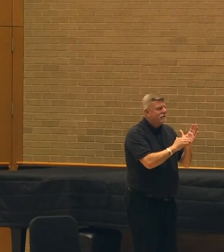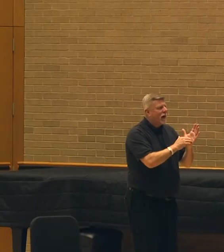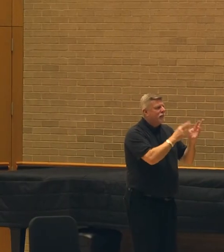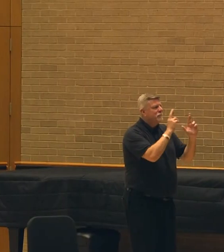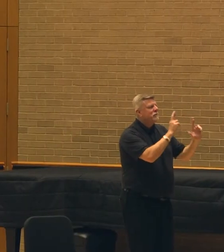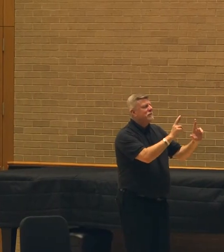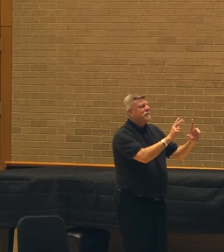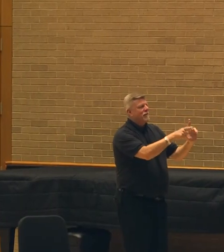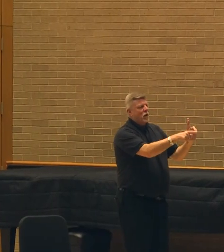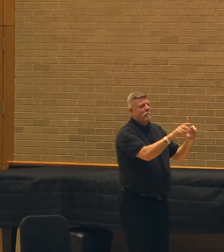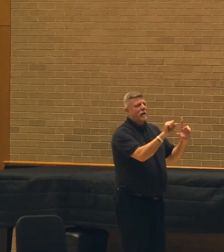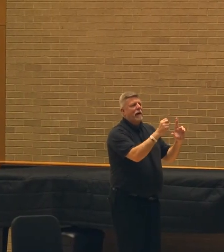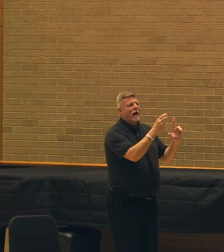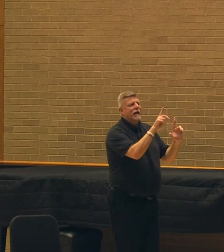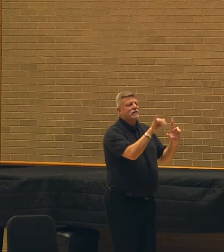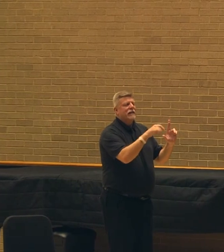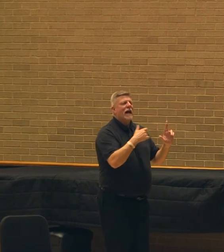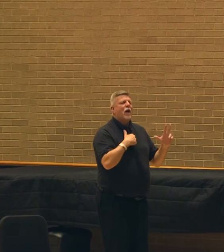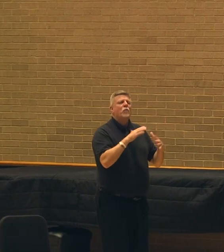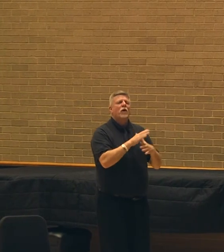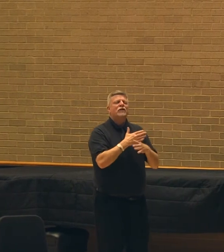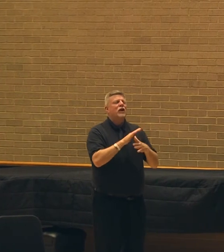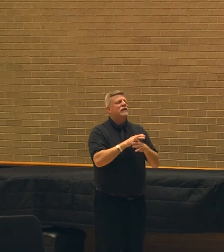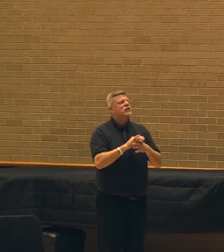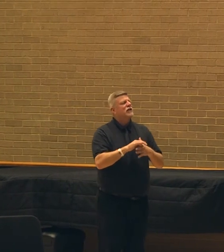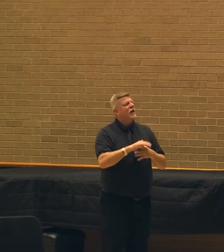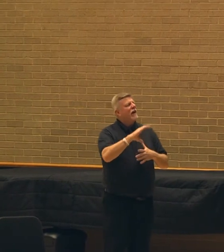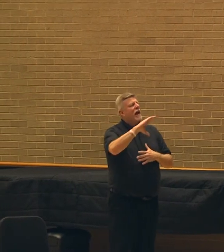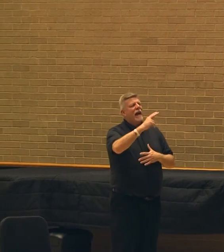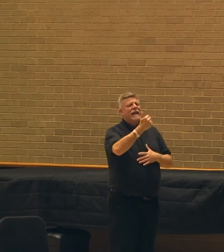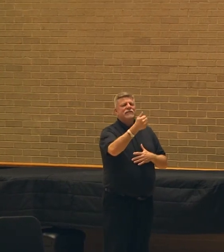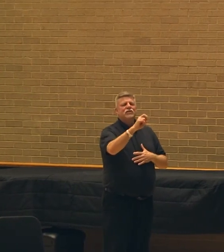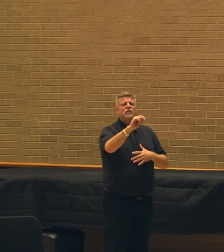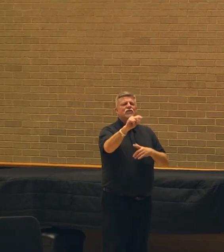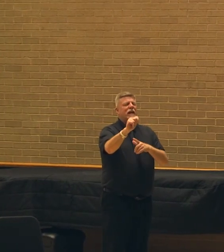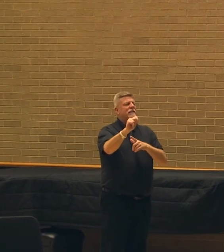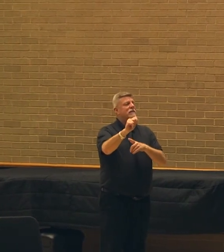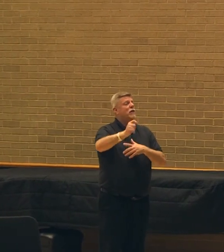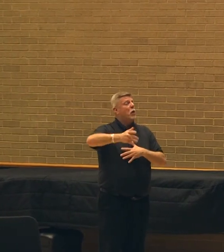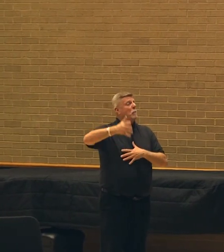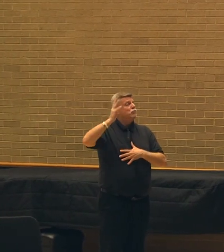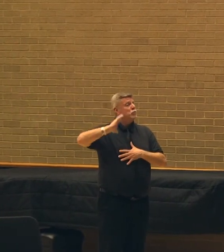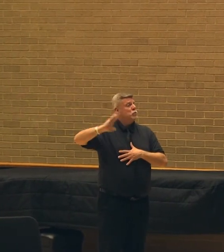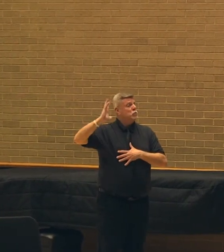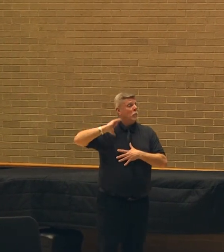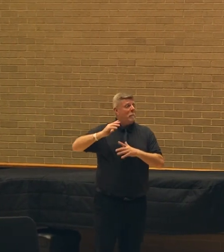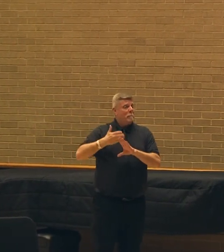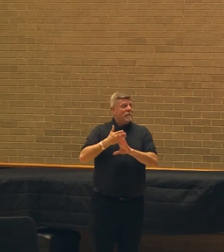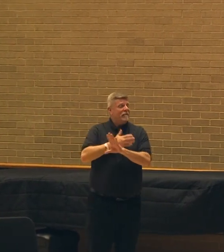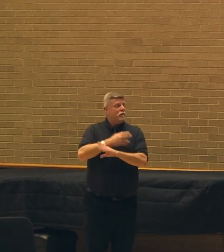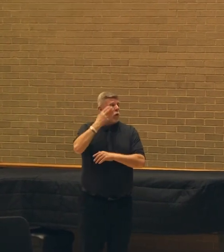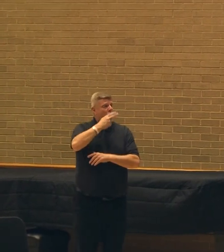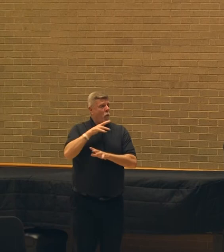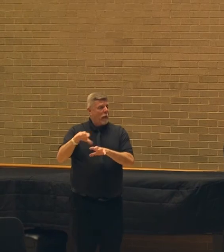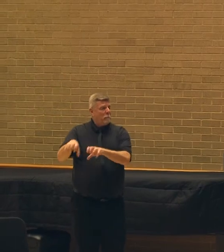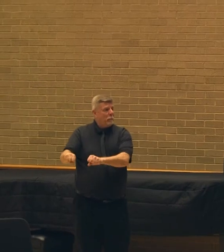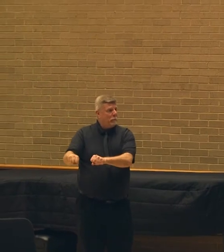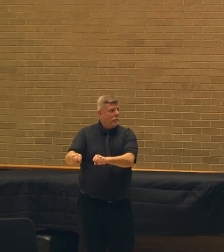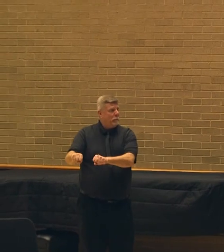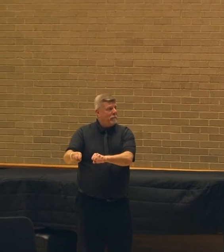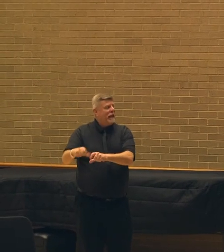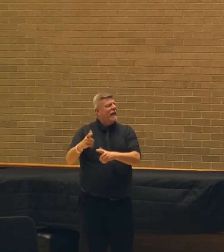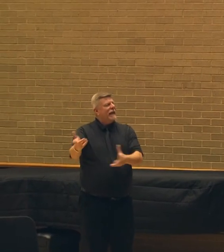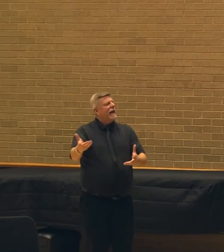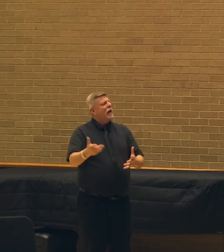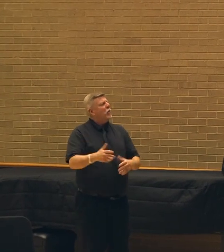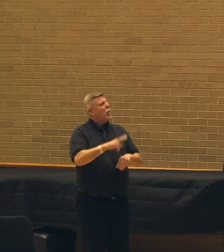I wanted to share a chant with you. In pre-colonial Hawaii, it was customary to announce oneself from